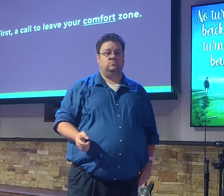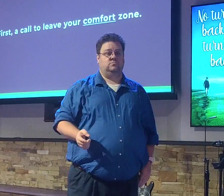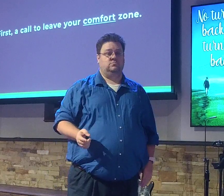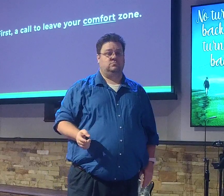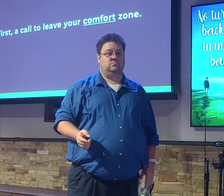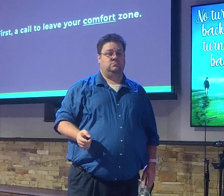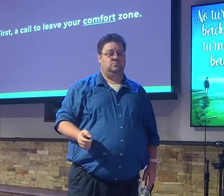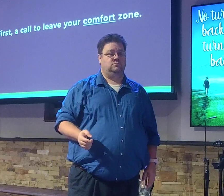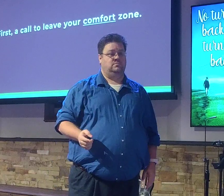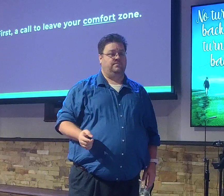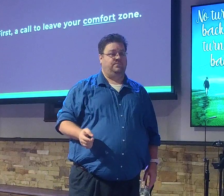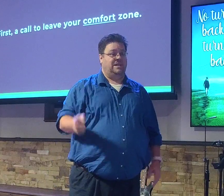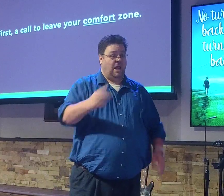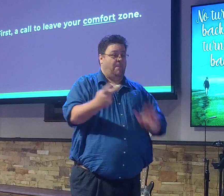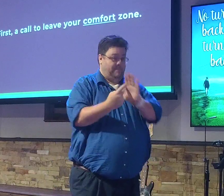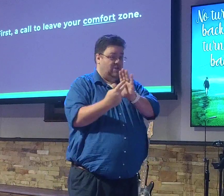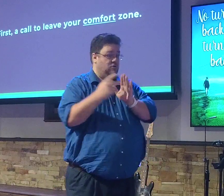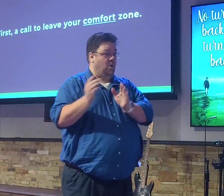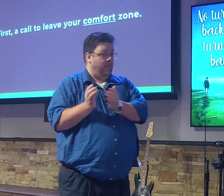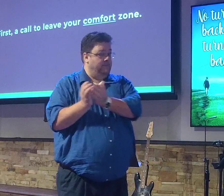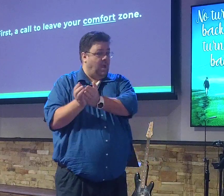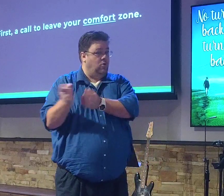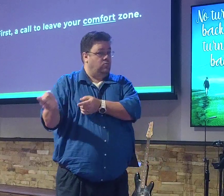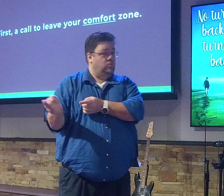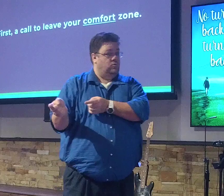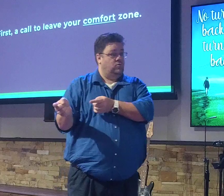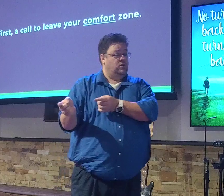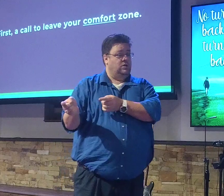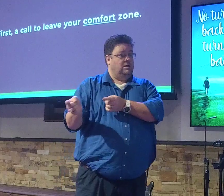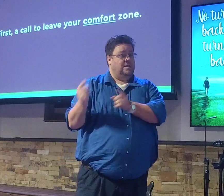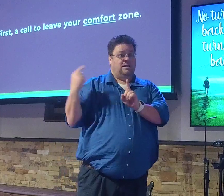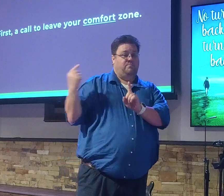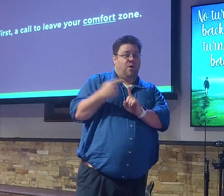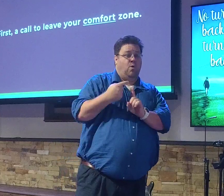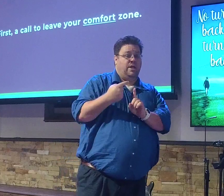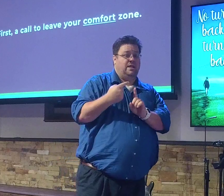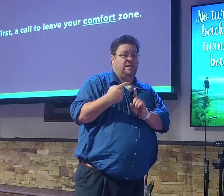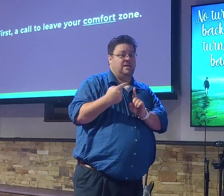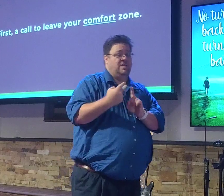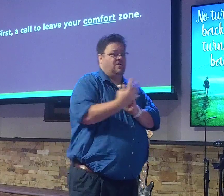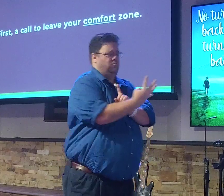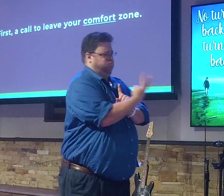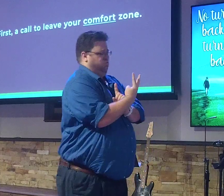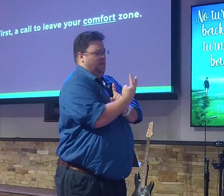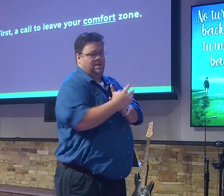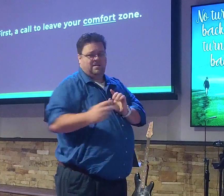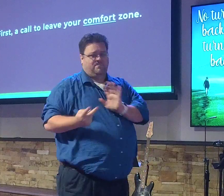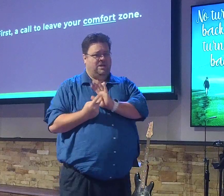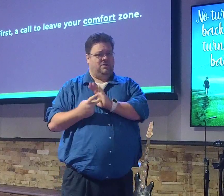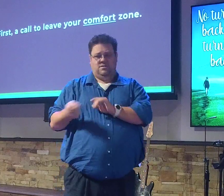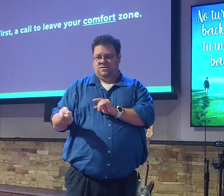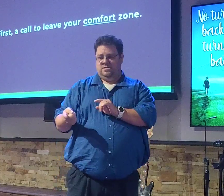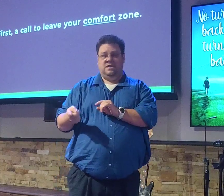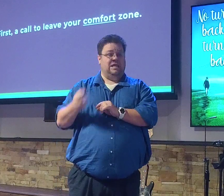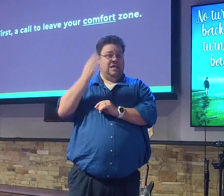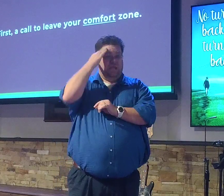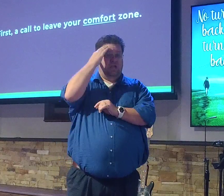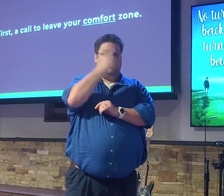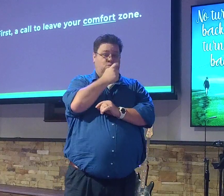it was Peter's boat. And at this point, Peter would have been familiar with Christ. Christ wasn't a stranger to him. He knew